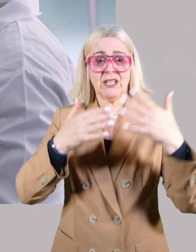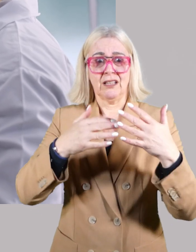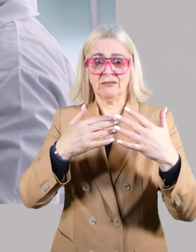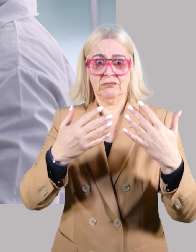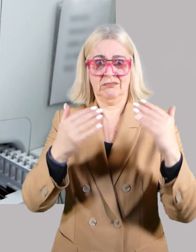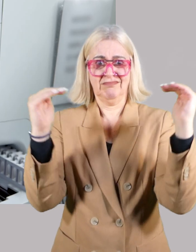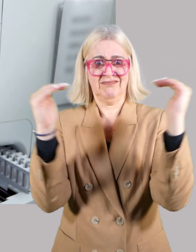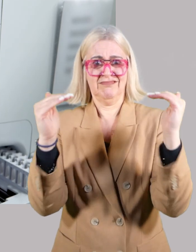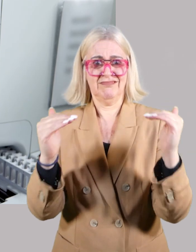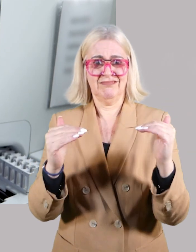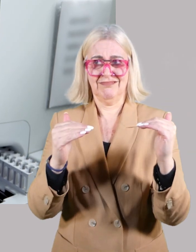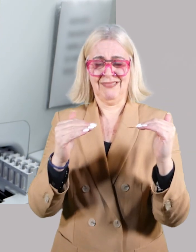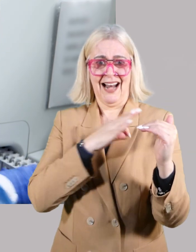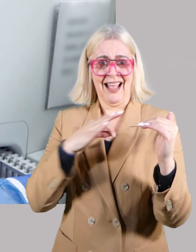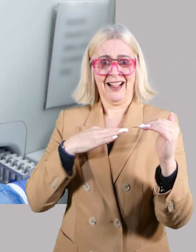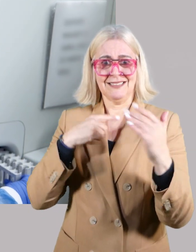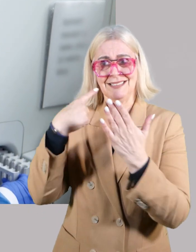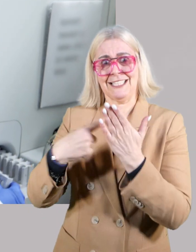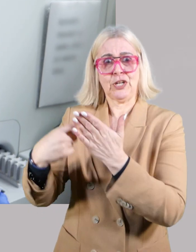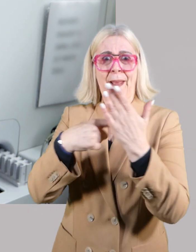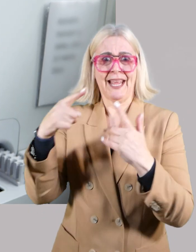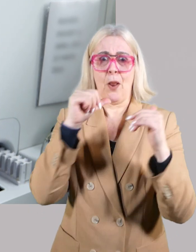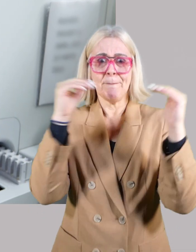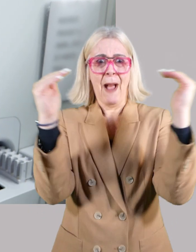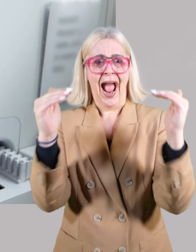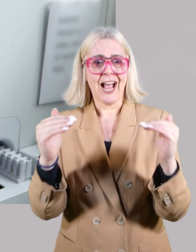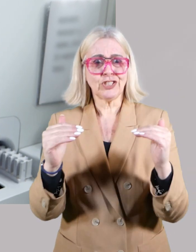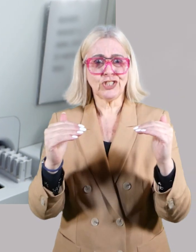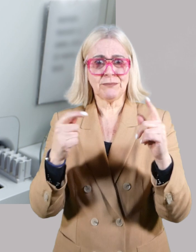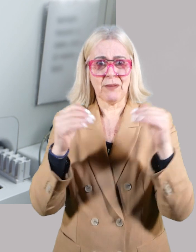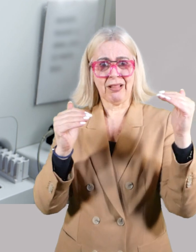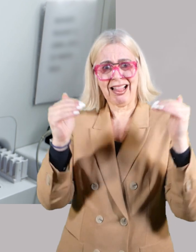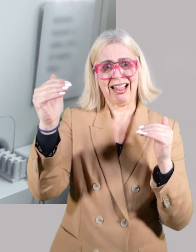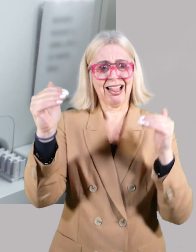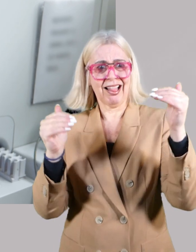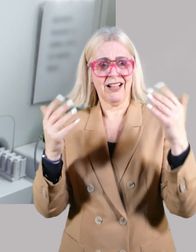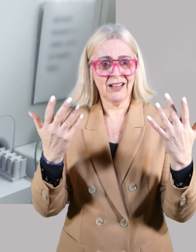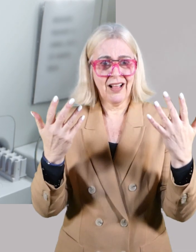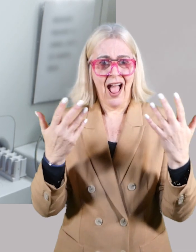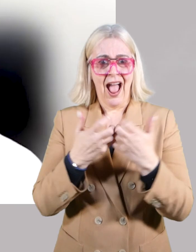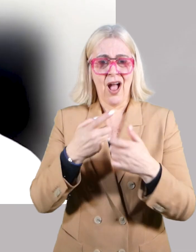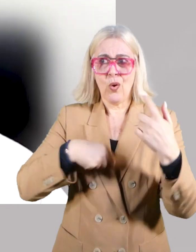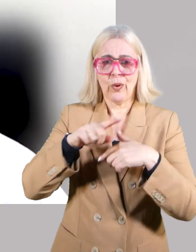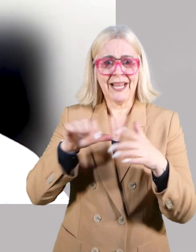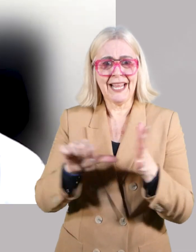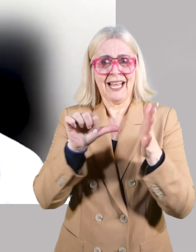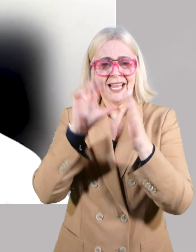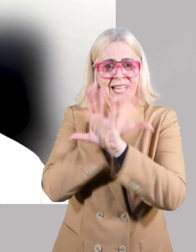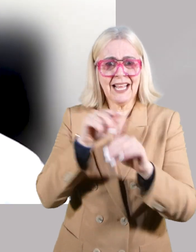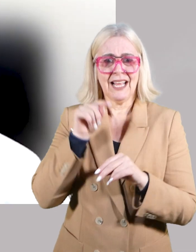the logistic difficulties mean turnaround times for results may be incompatible for clinical decision making. So how should we address